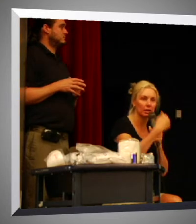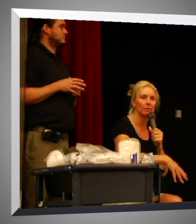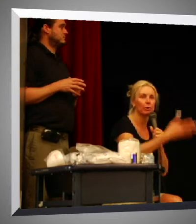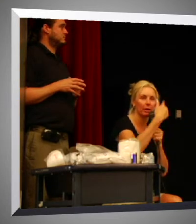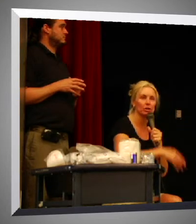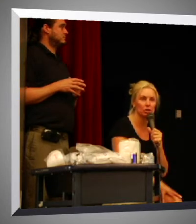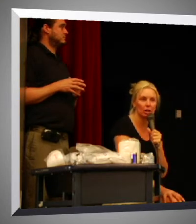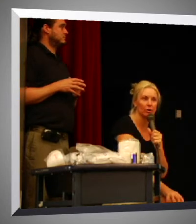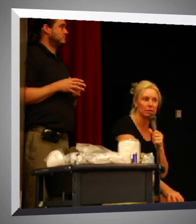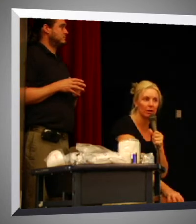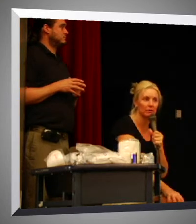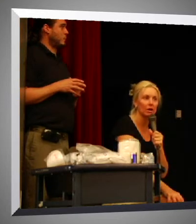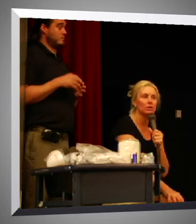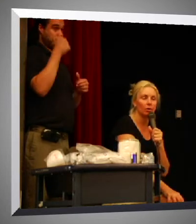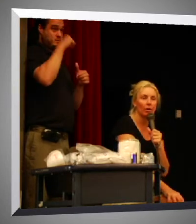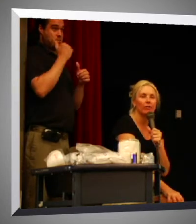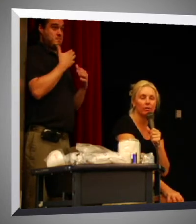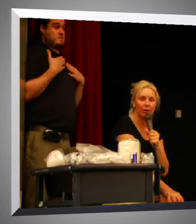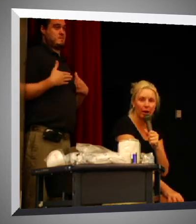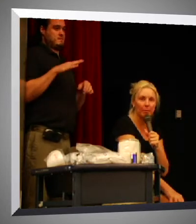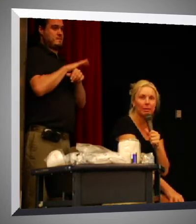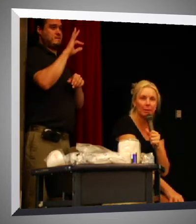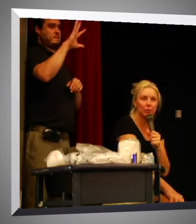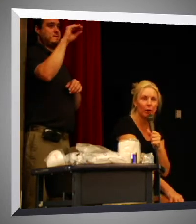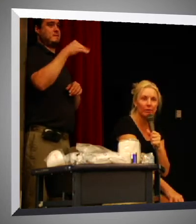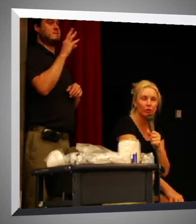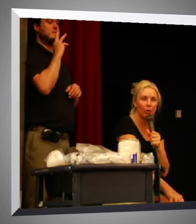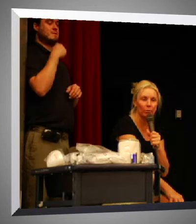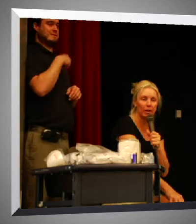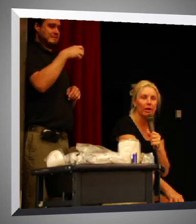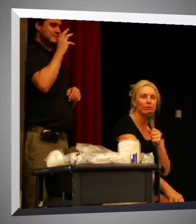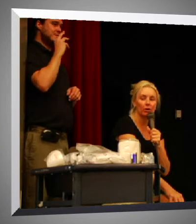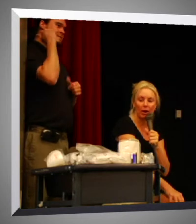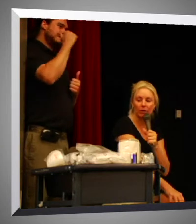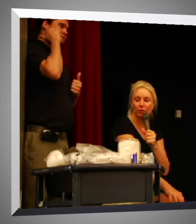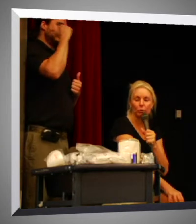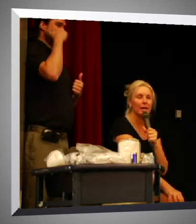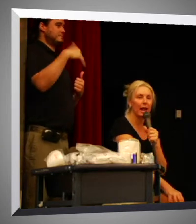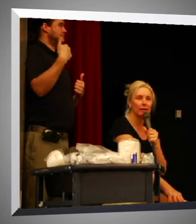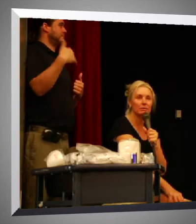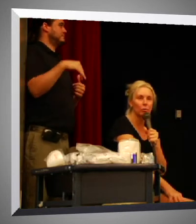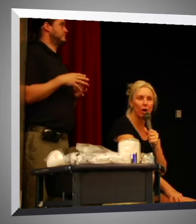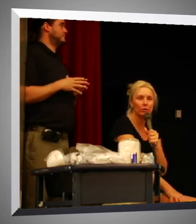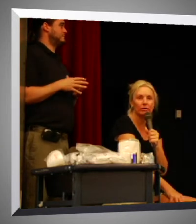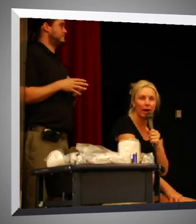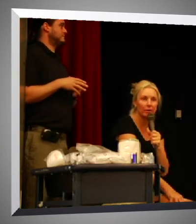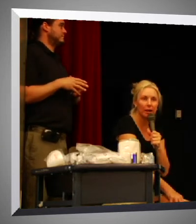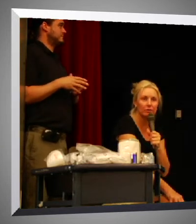to keep replenishing ourselves. So, figure out how many people you have at your home. Figure out the three gallons of water, the five gallons